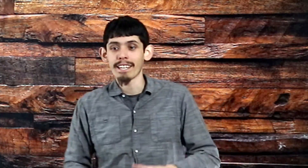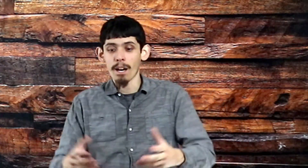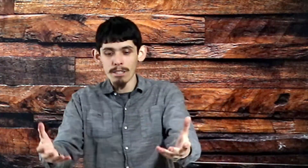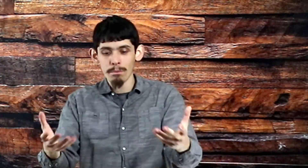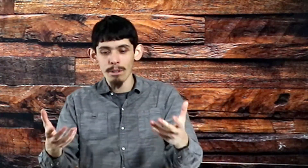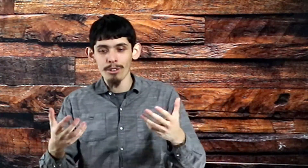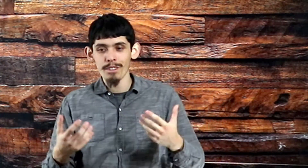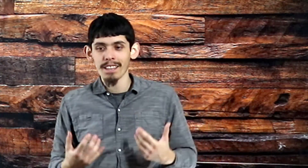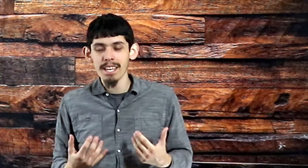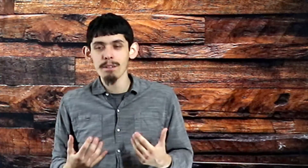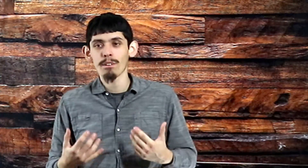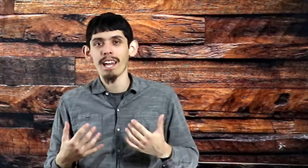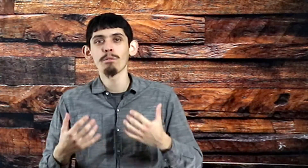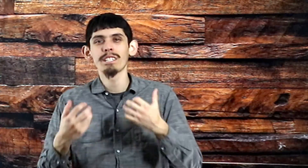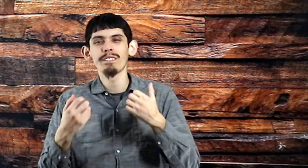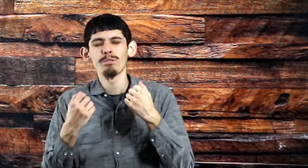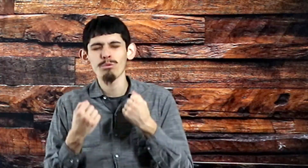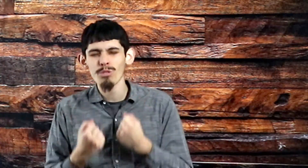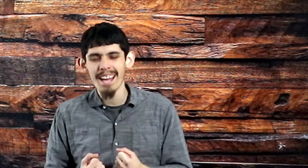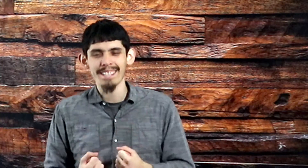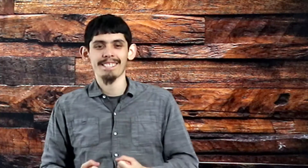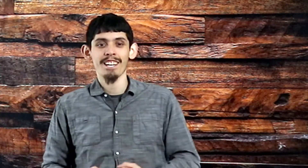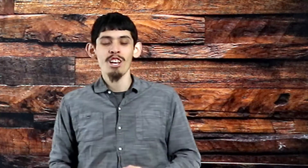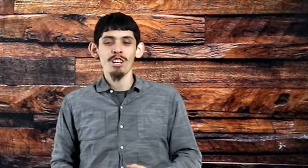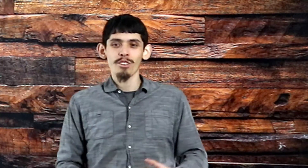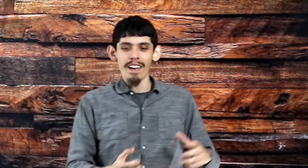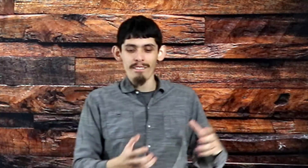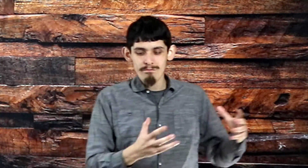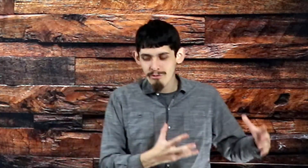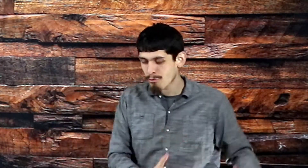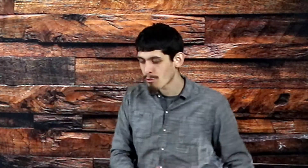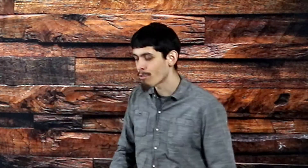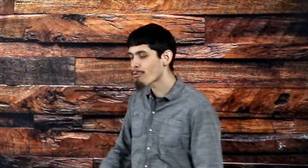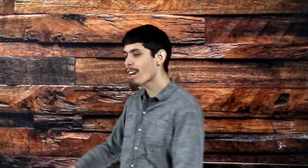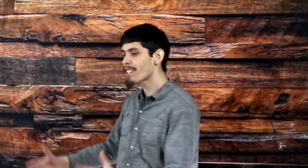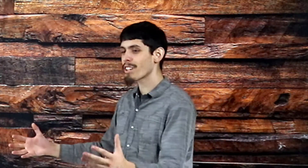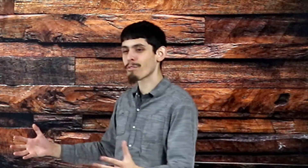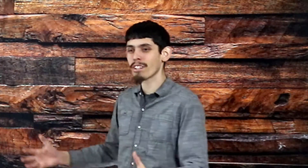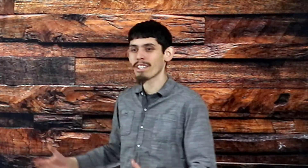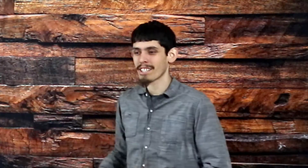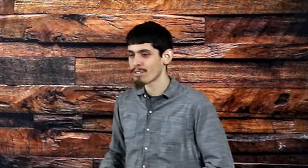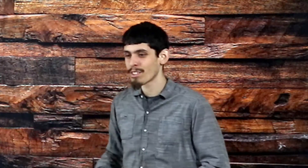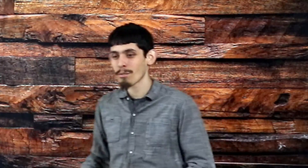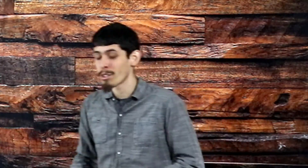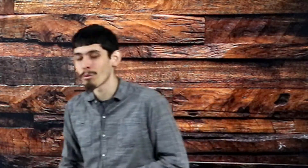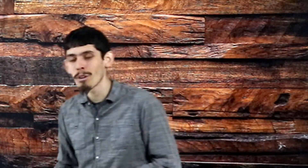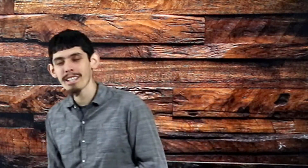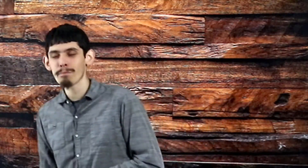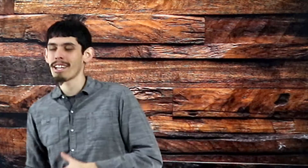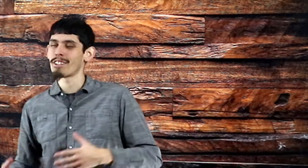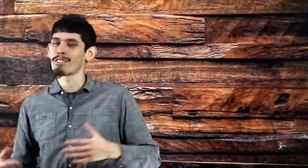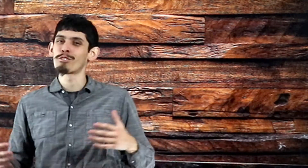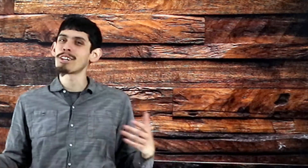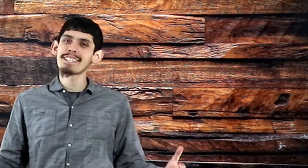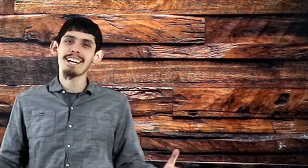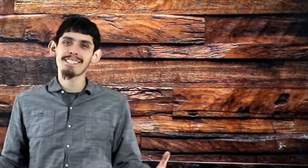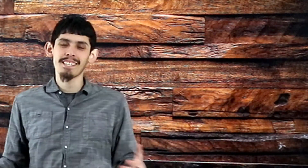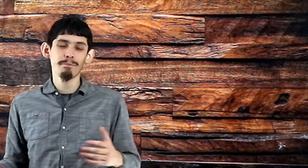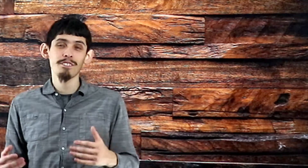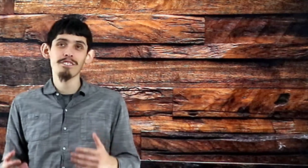Come unto me all you that labor and I will give you rest. So that refreshing feeling that you get when you wake up and you had a great night's sleep and you're just